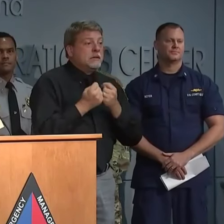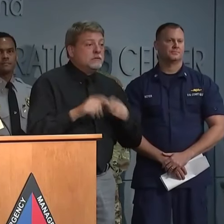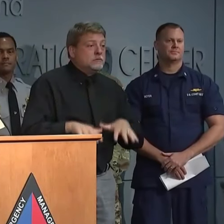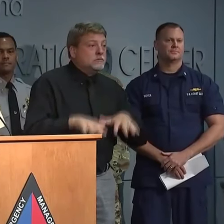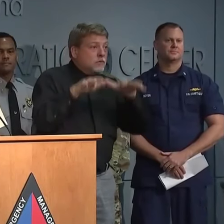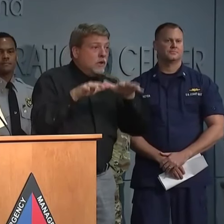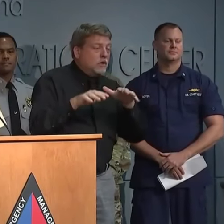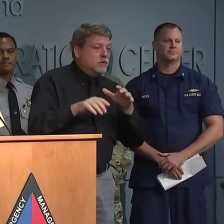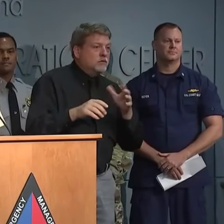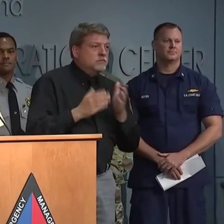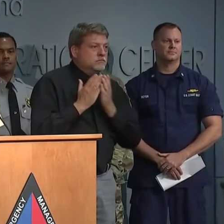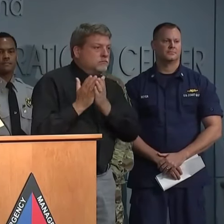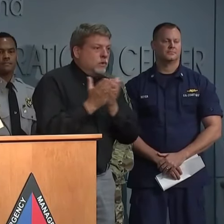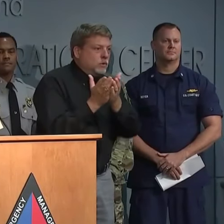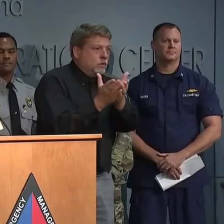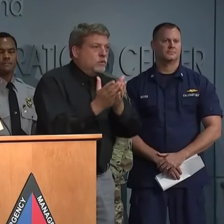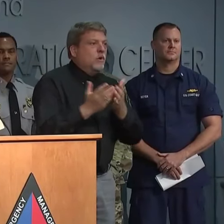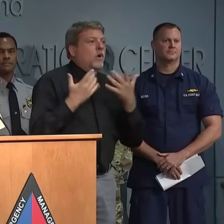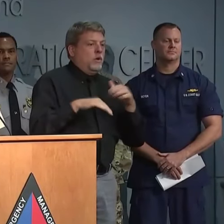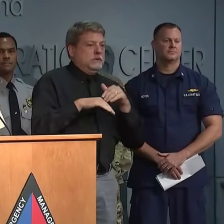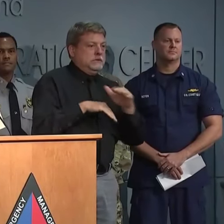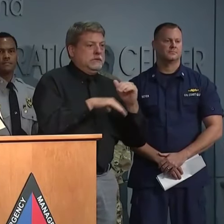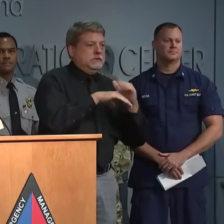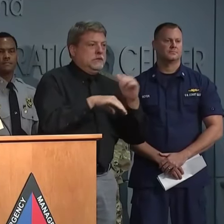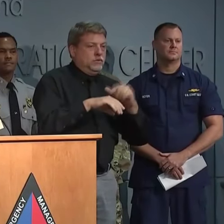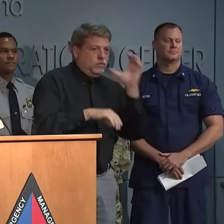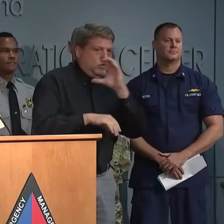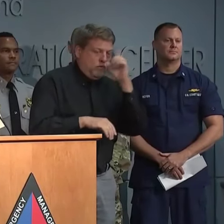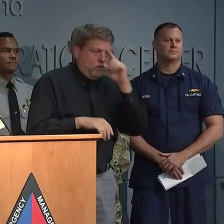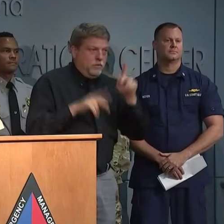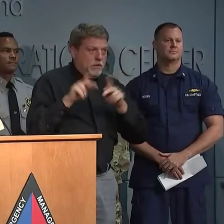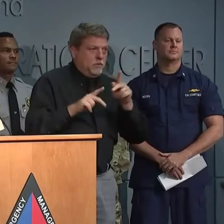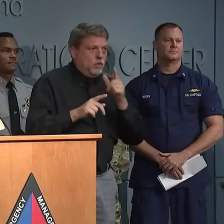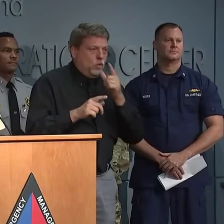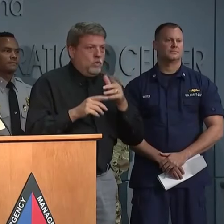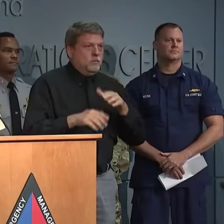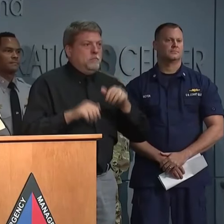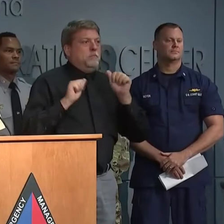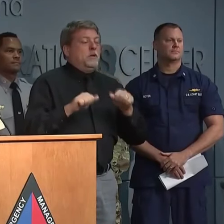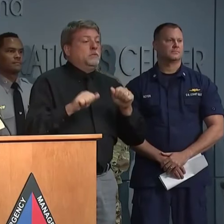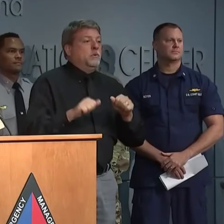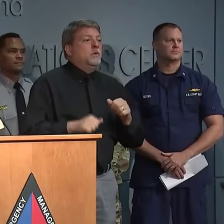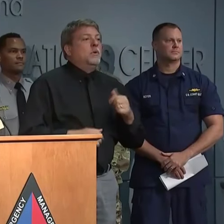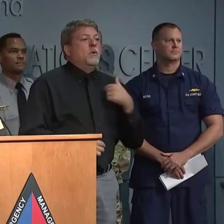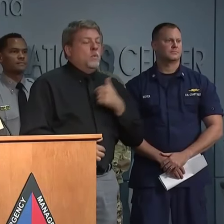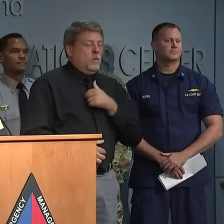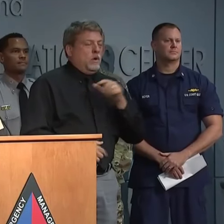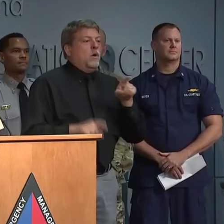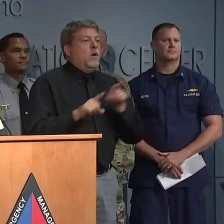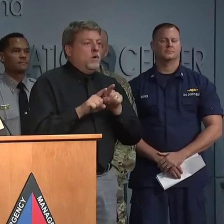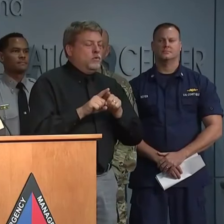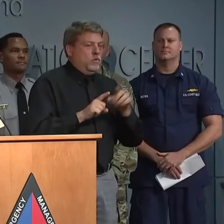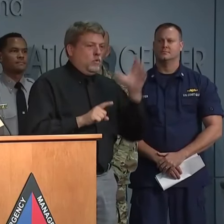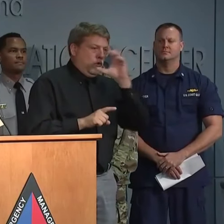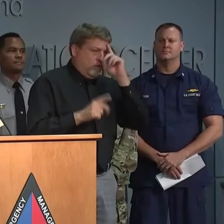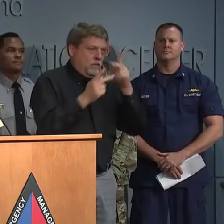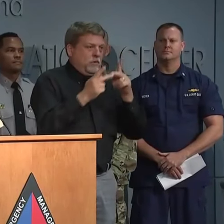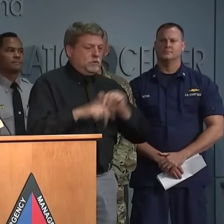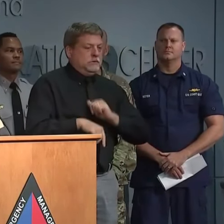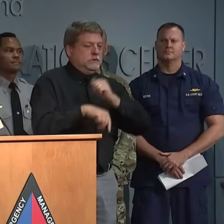searches where the weather has improved. We've identified possible locations for our mass feeding kitchens,